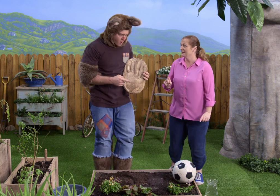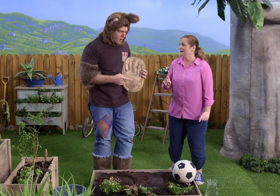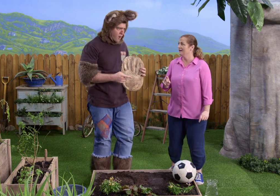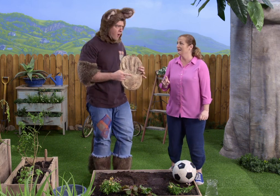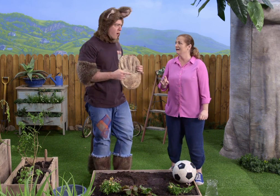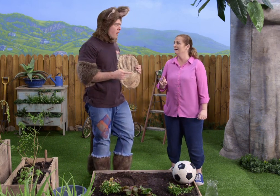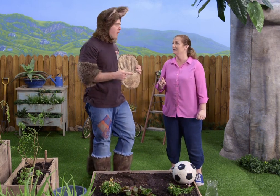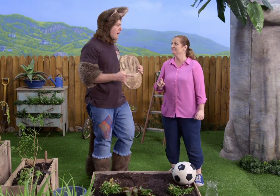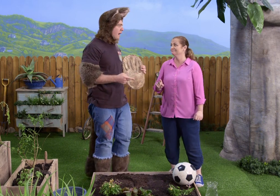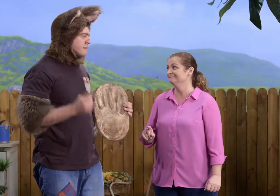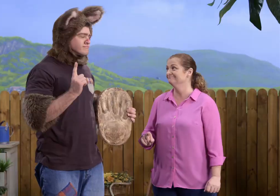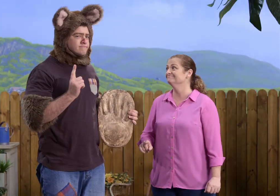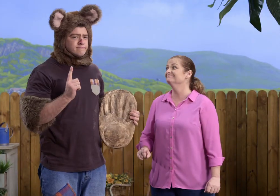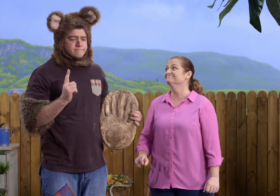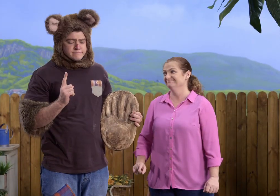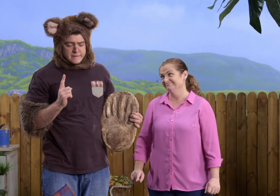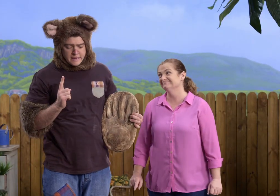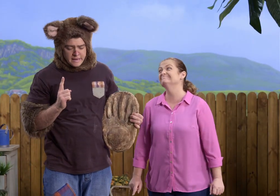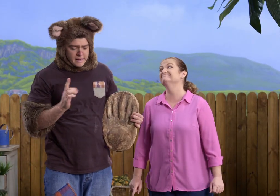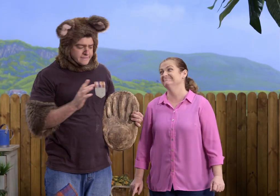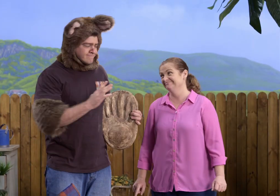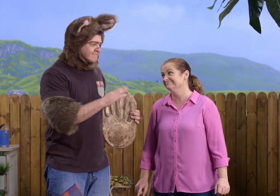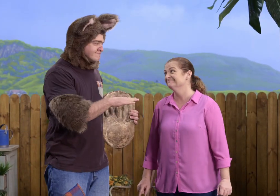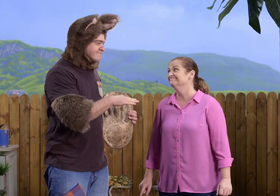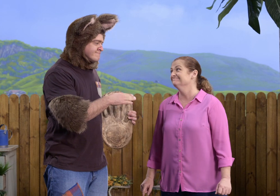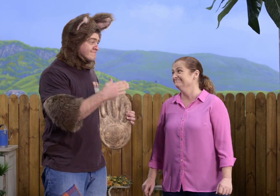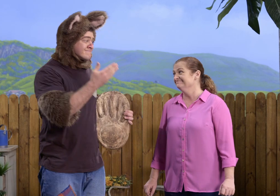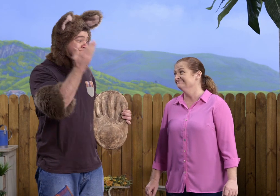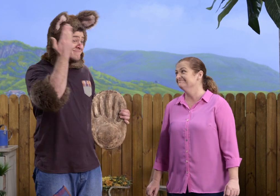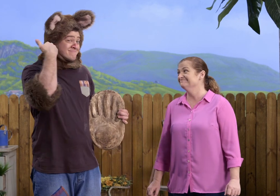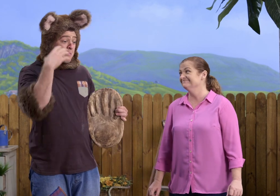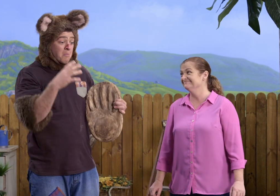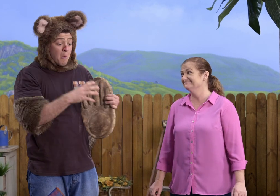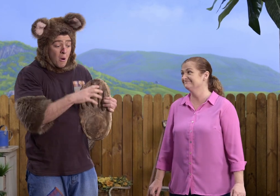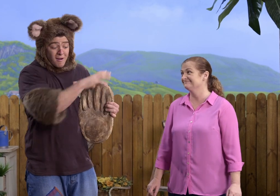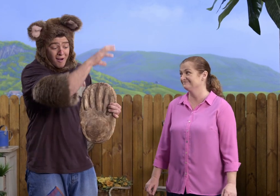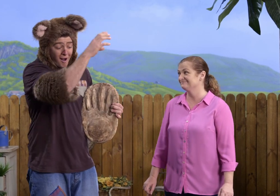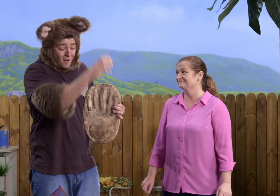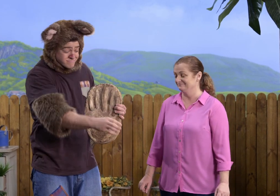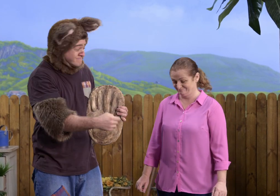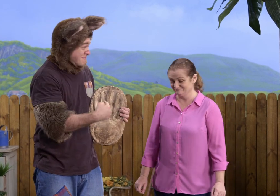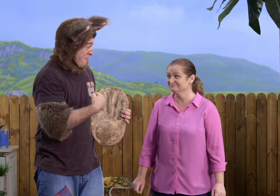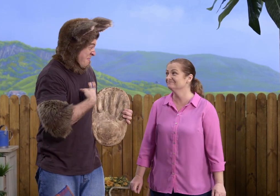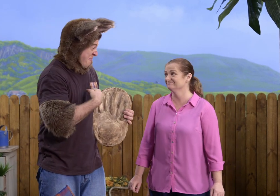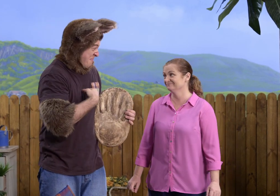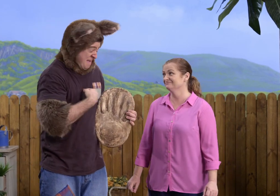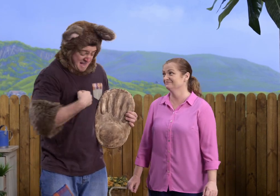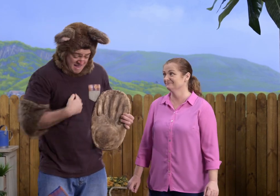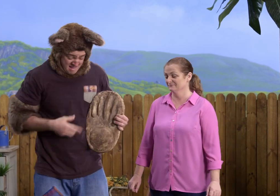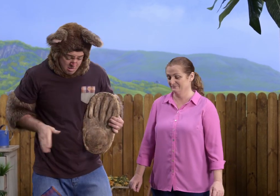And... I've solved it. The ball landed in the garden earlier. And I put my foot in there to